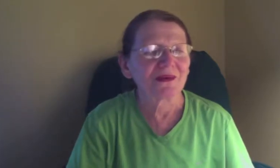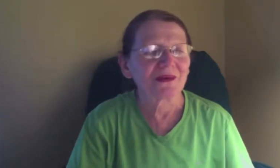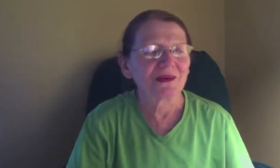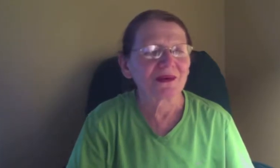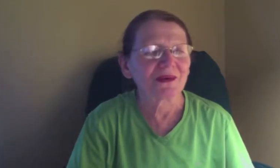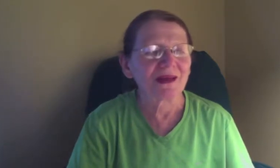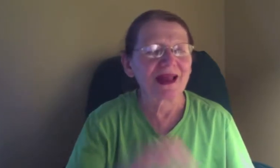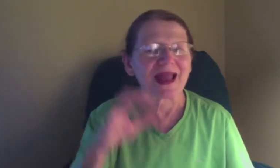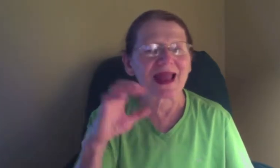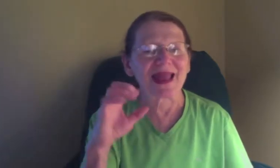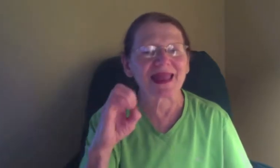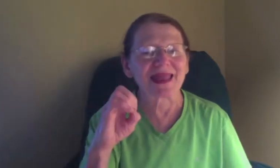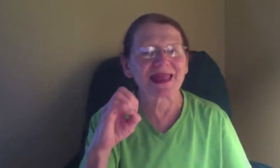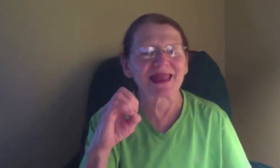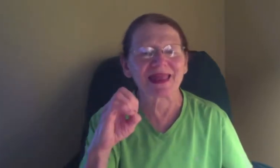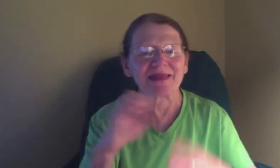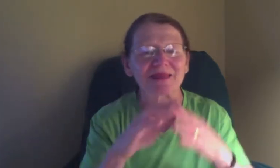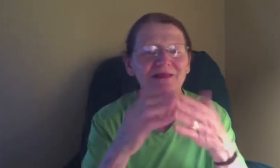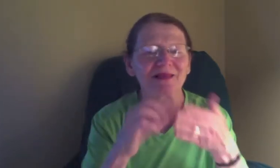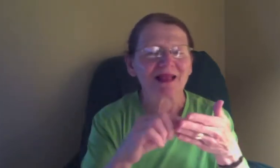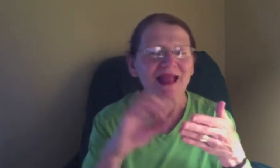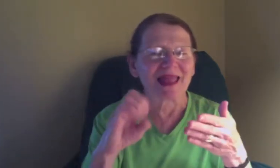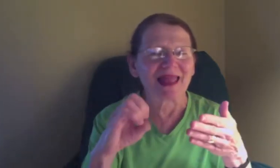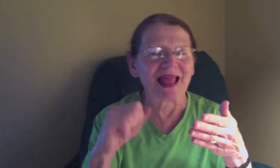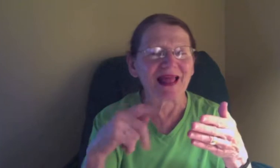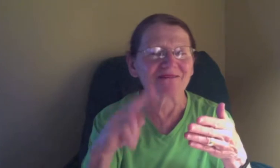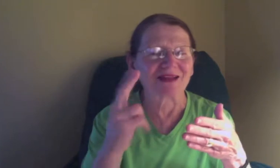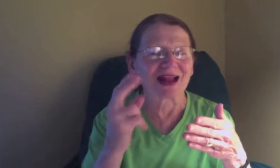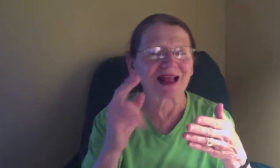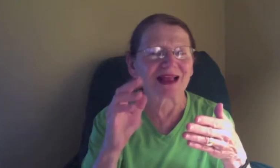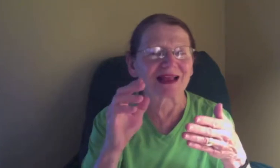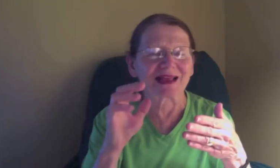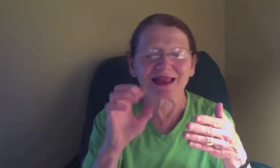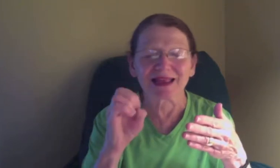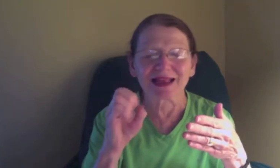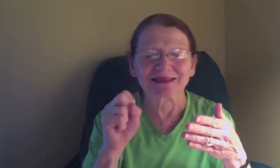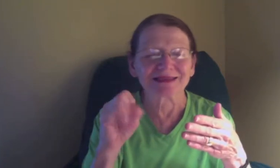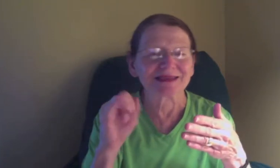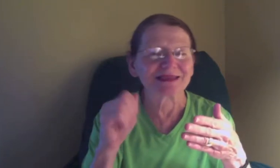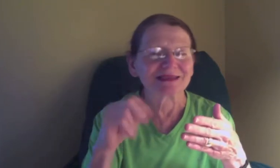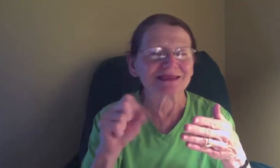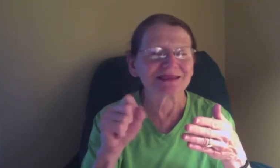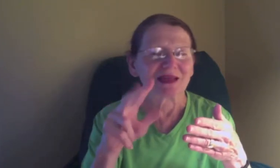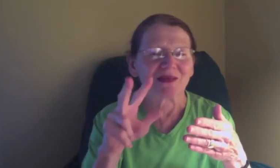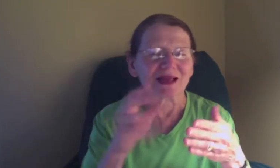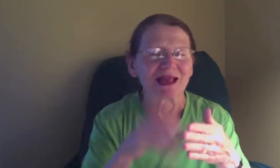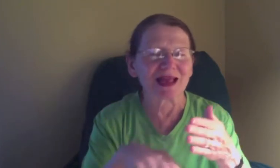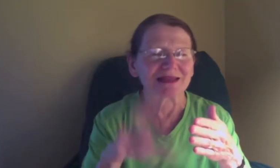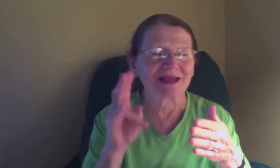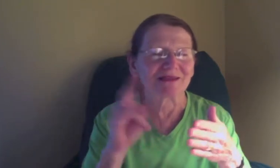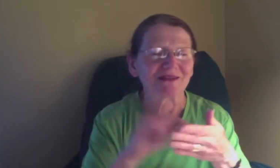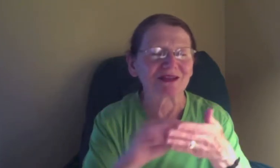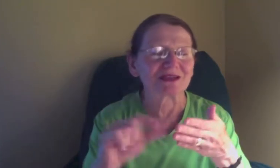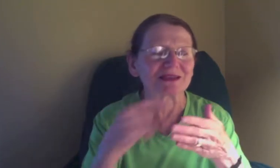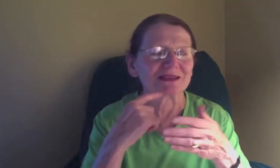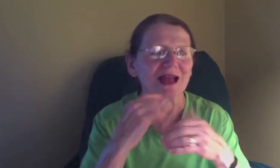I don't was bad,